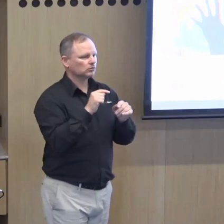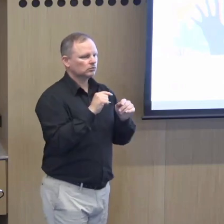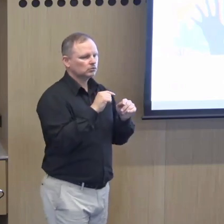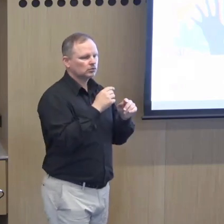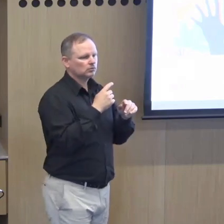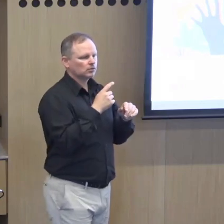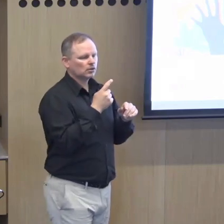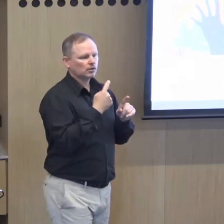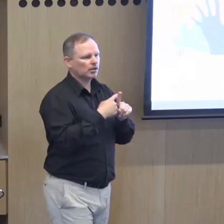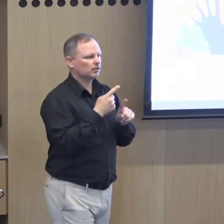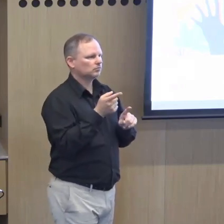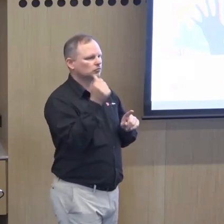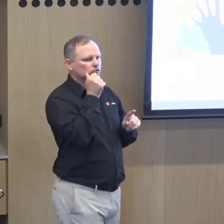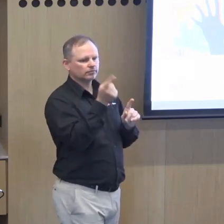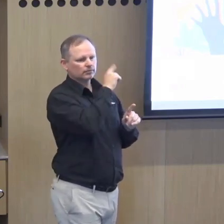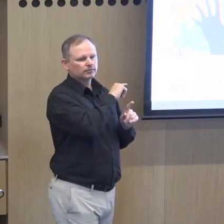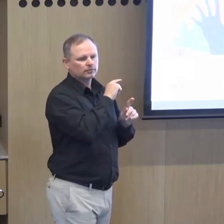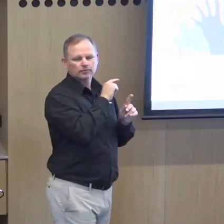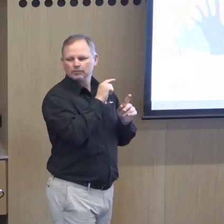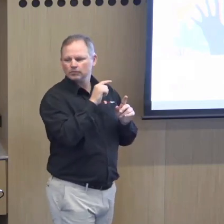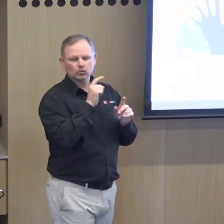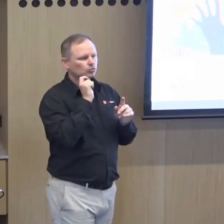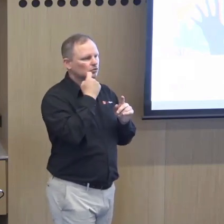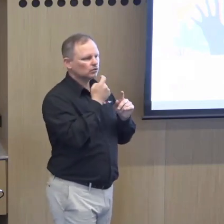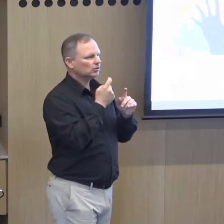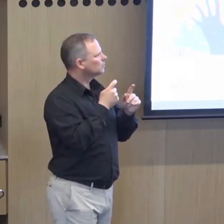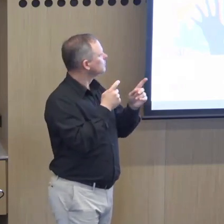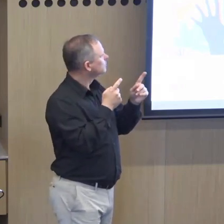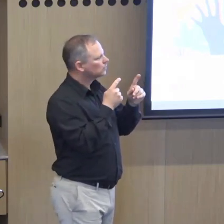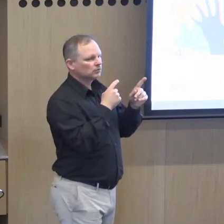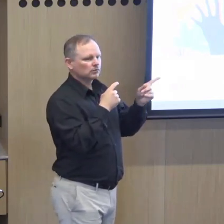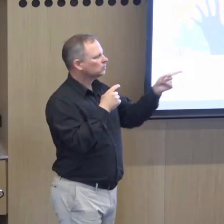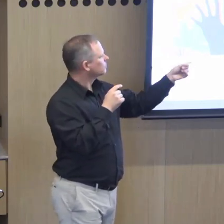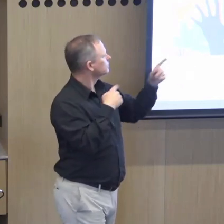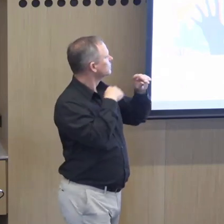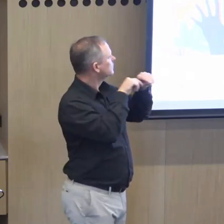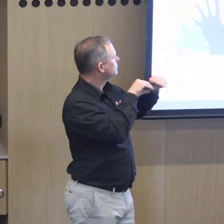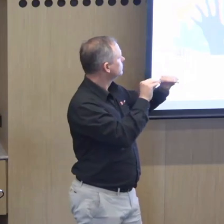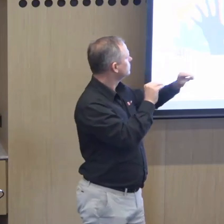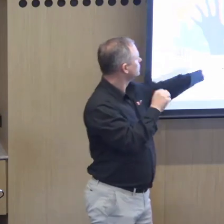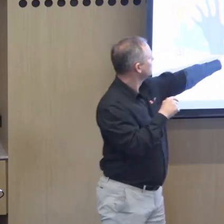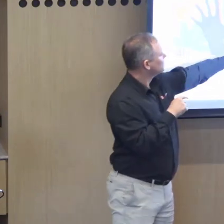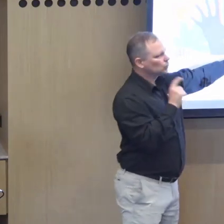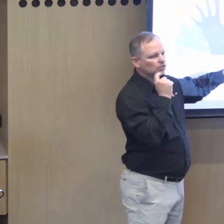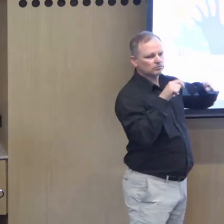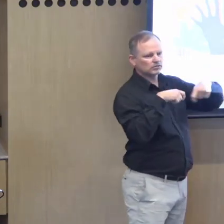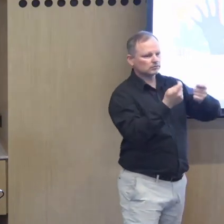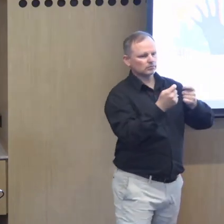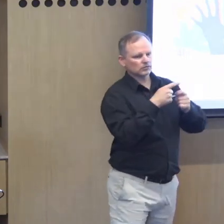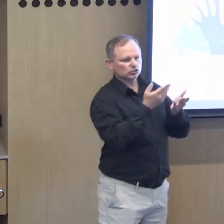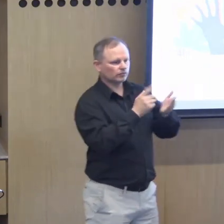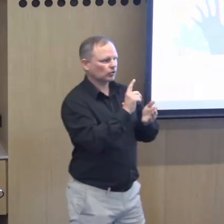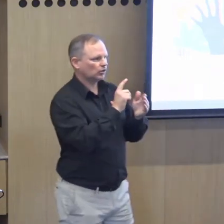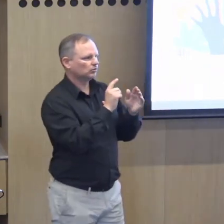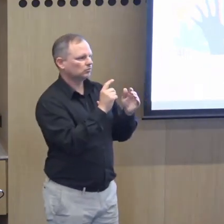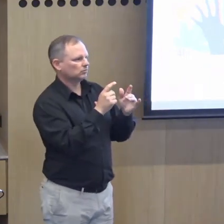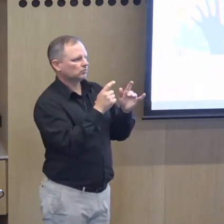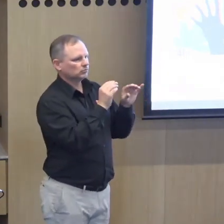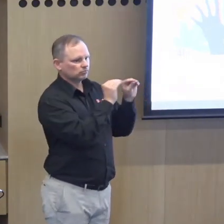will be for them when they make those points of contact um that's necessary and that's a recommendation that has been strong from a lot of the people that